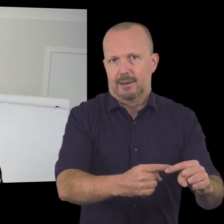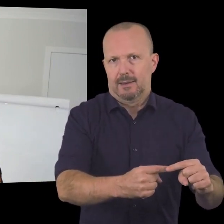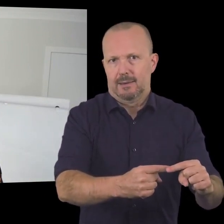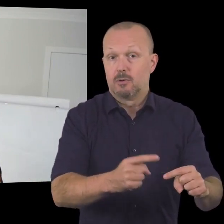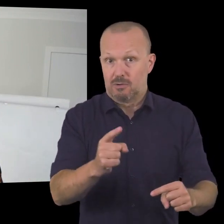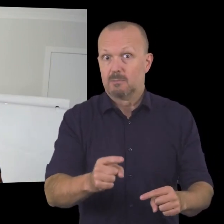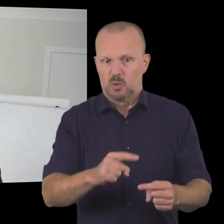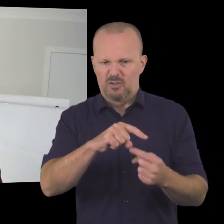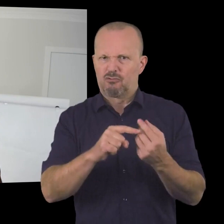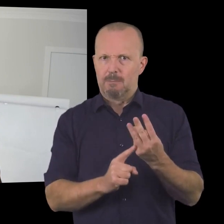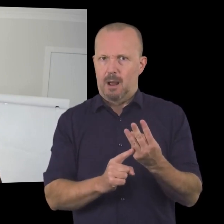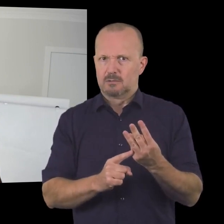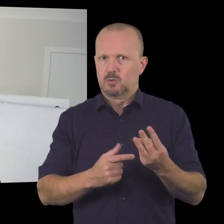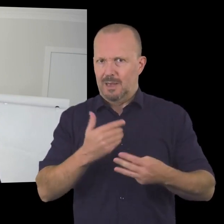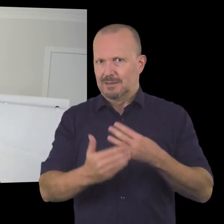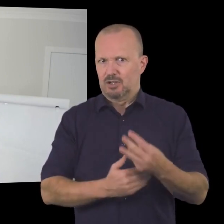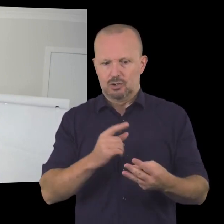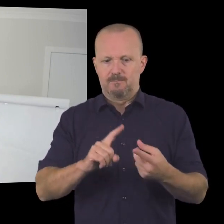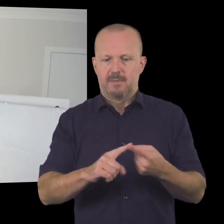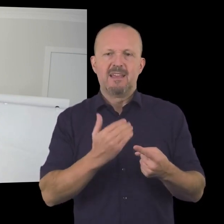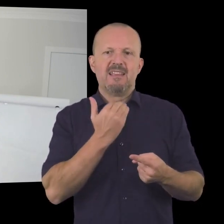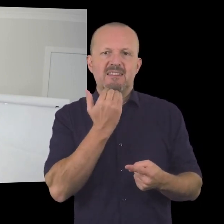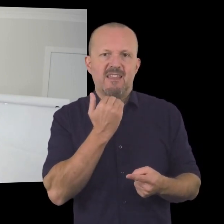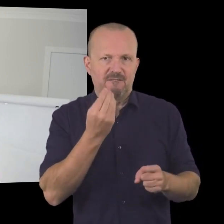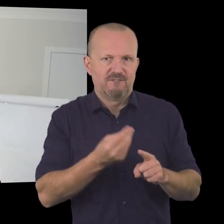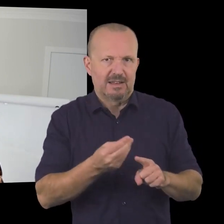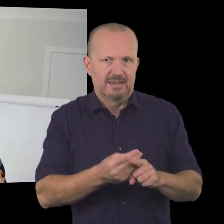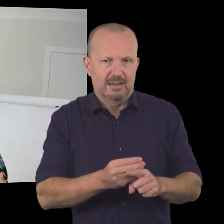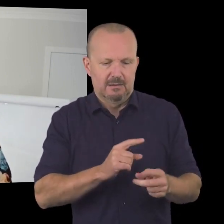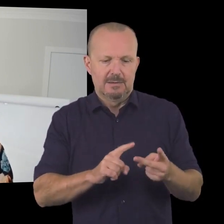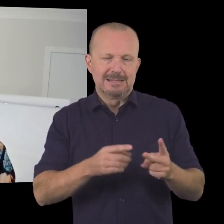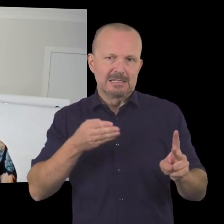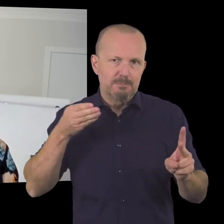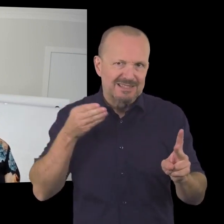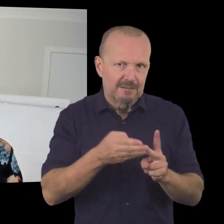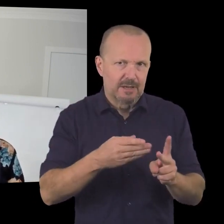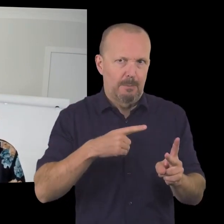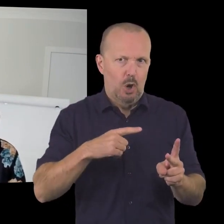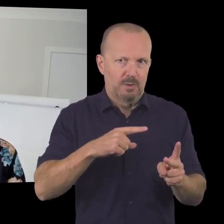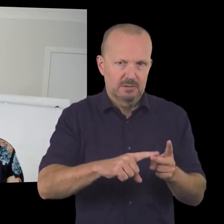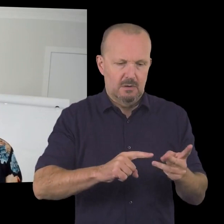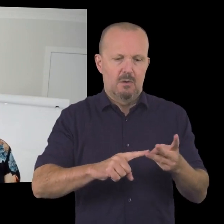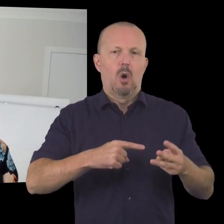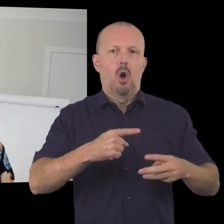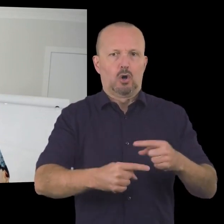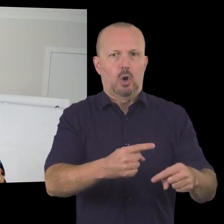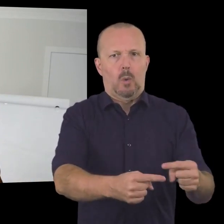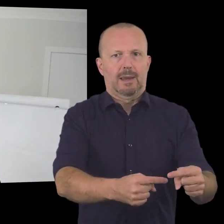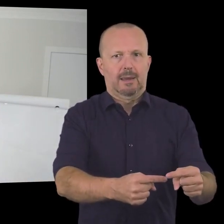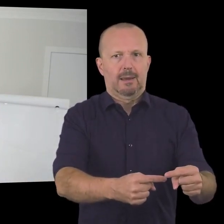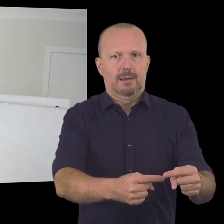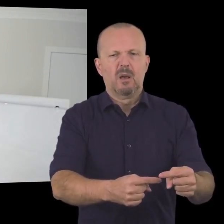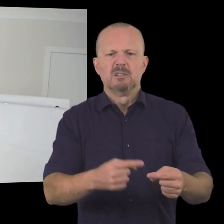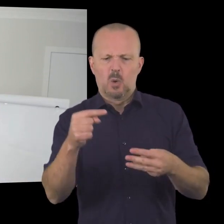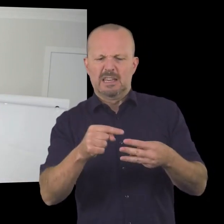basis so there's three parts to that definition to have enough funds for a specific purpose on an